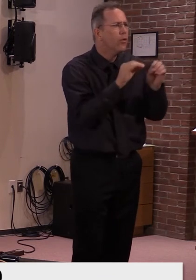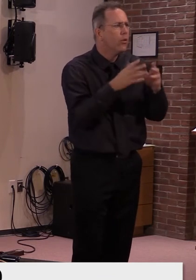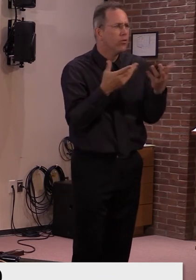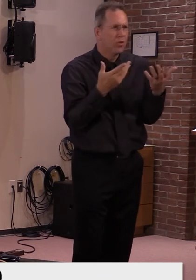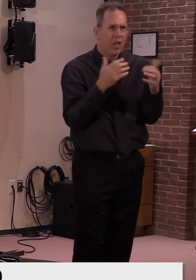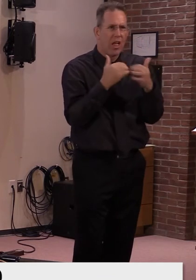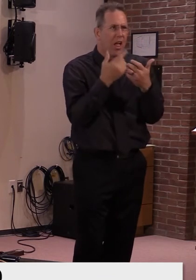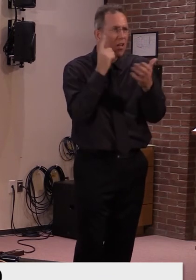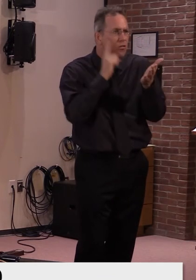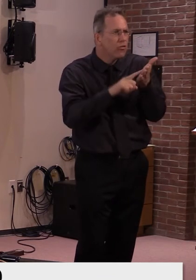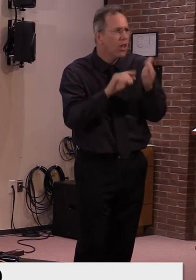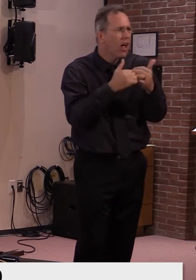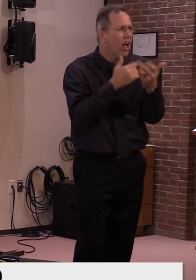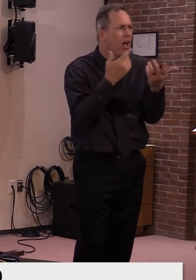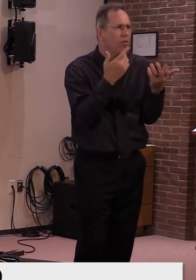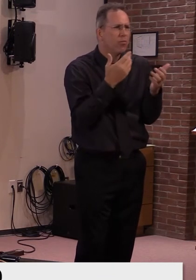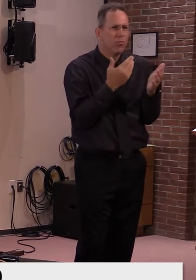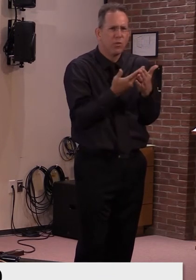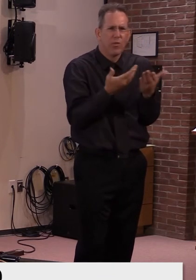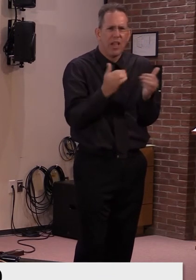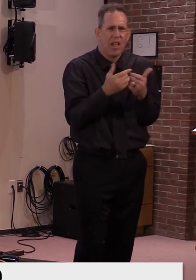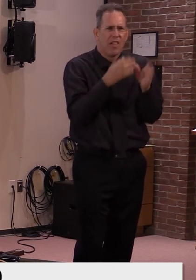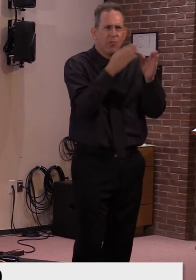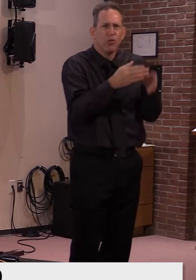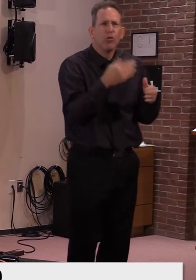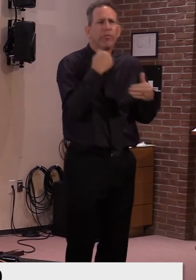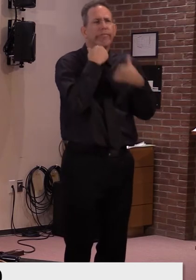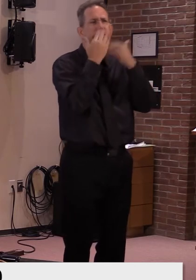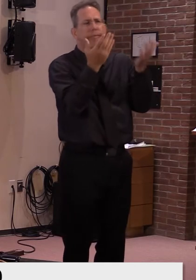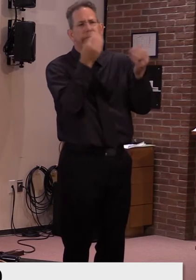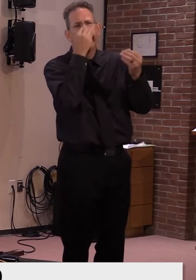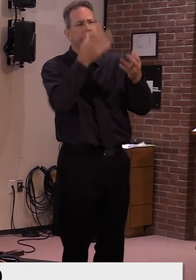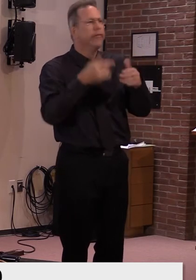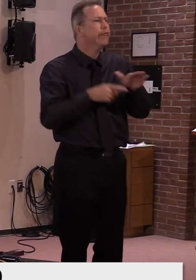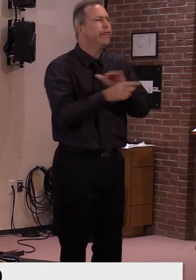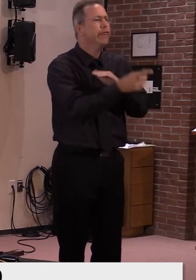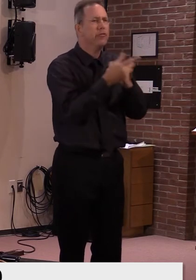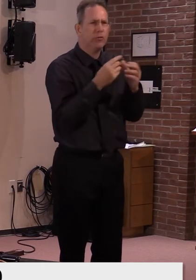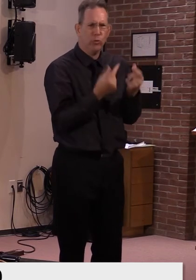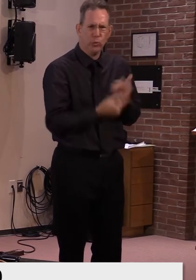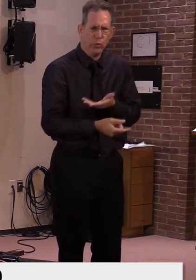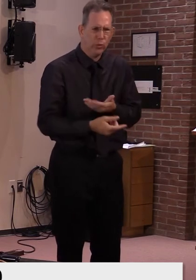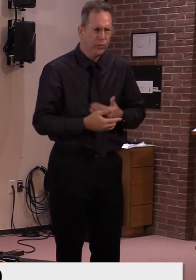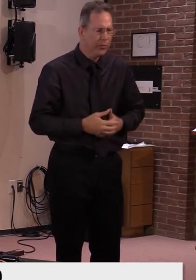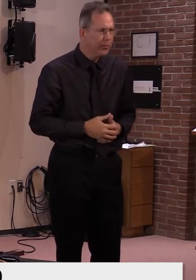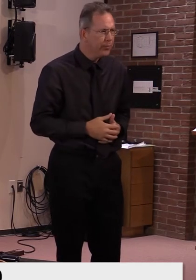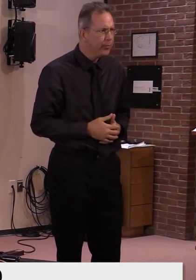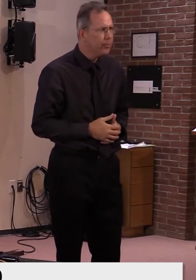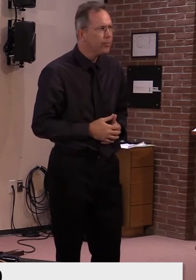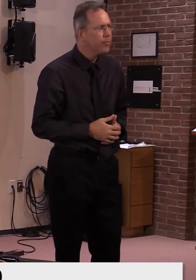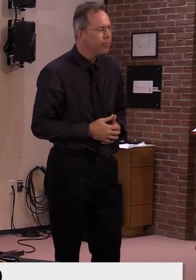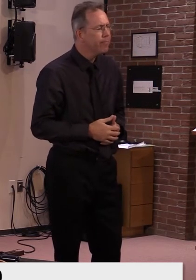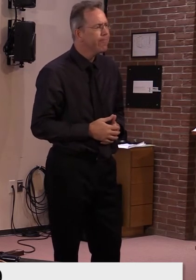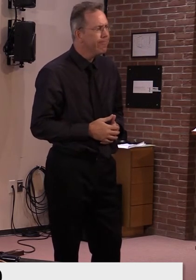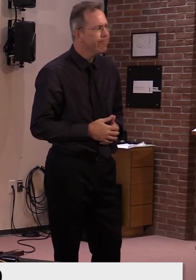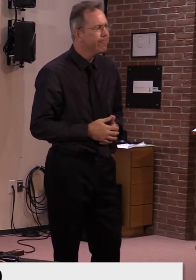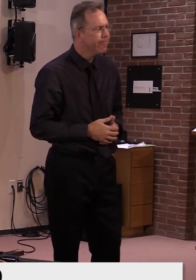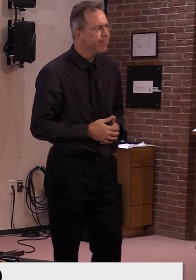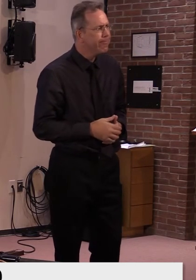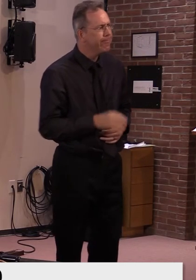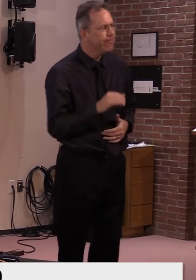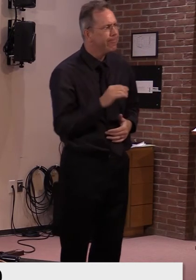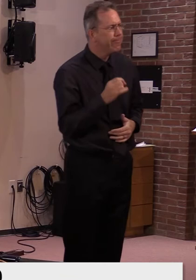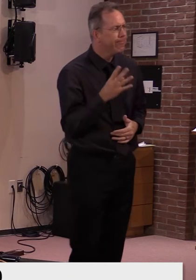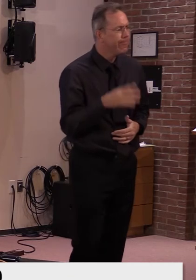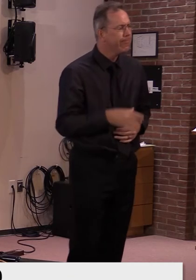situation, and you, you are absolutely right. I mean, that is a very serious, uh, situation. If somebody has